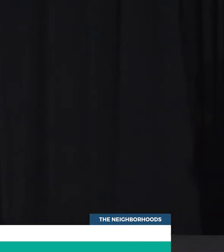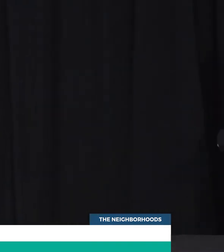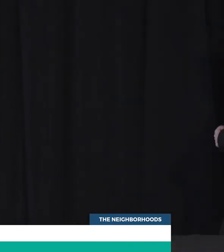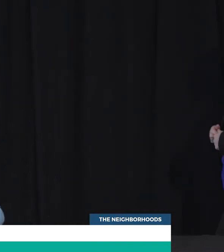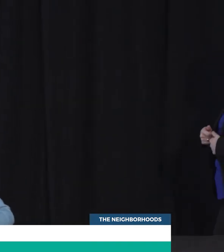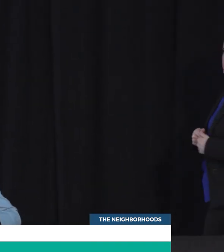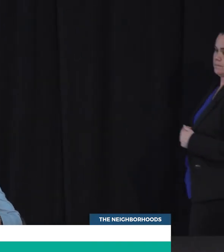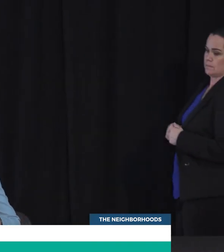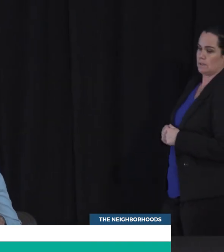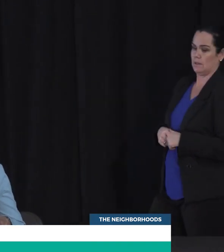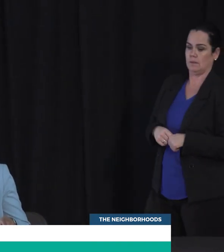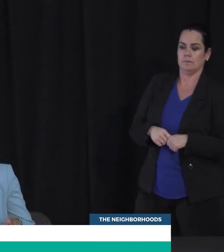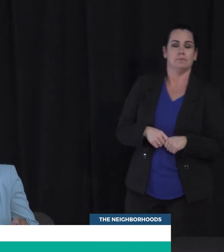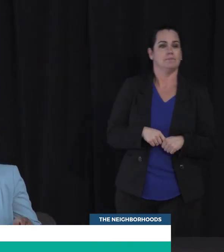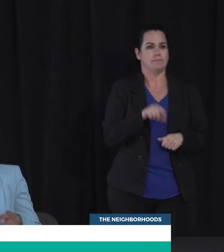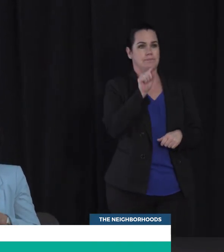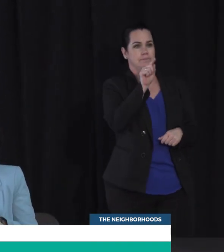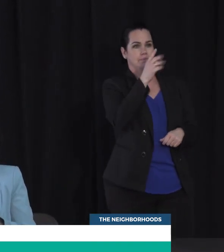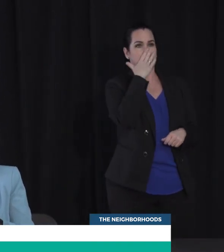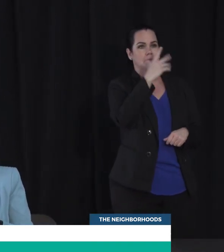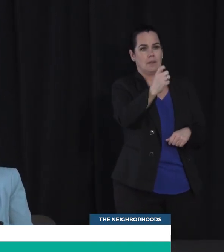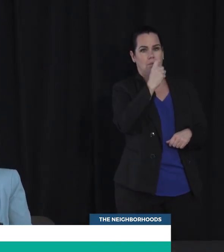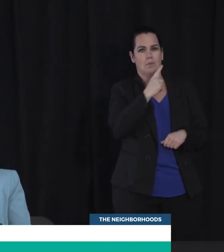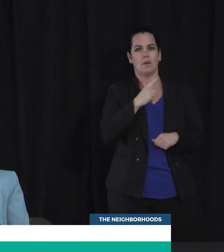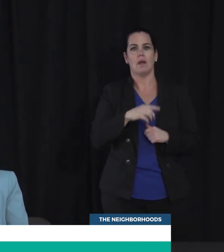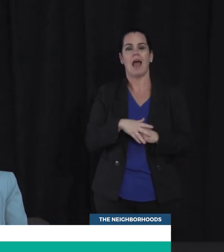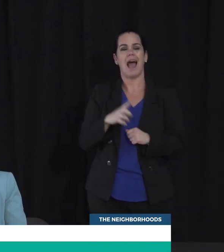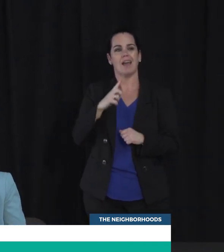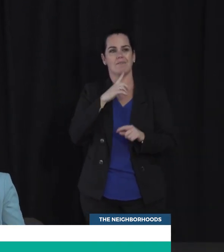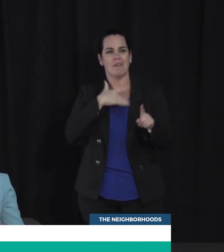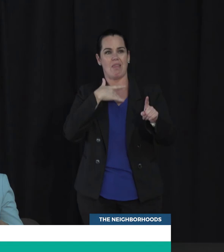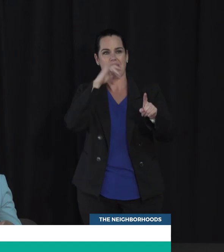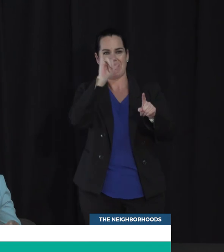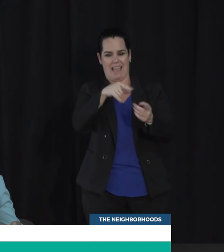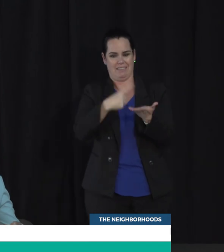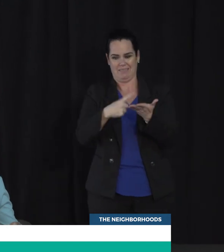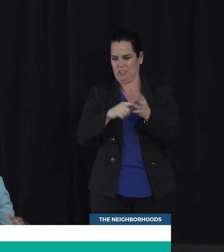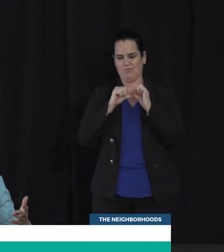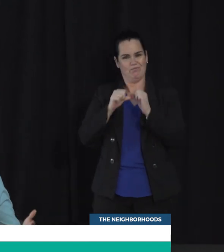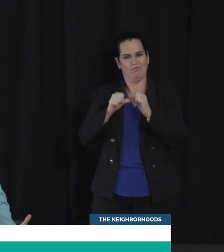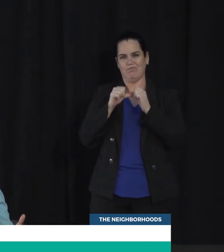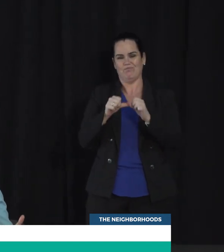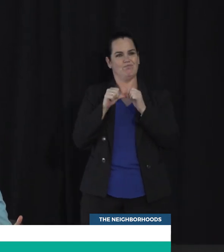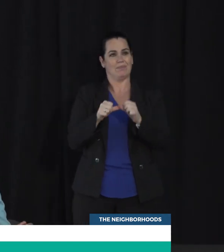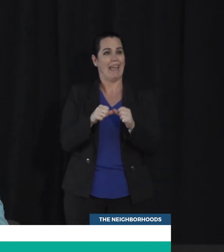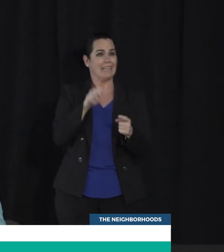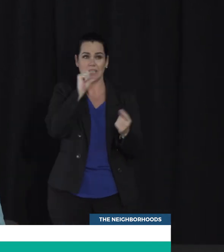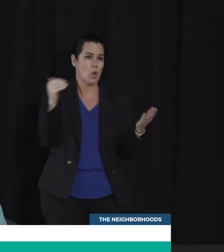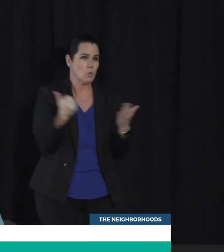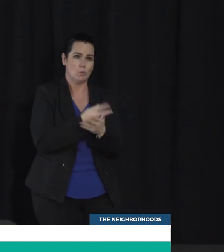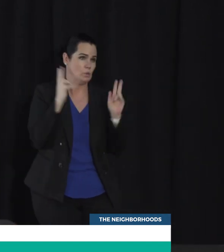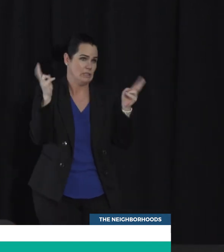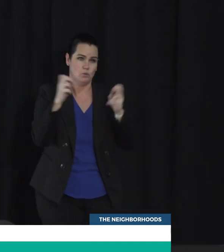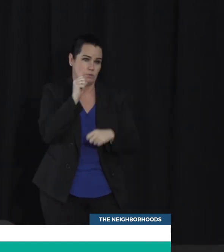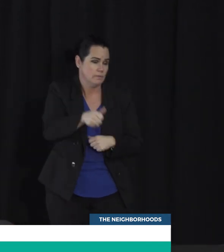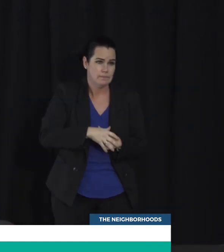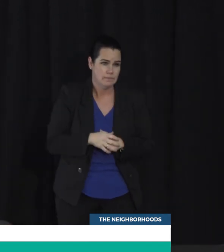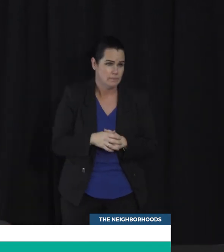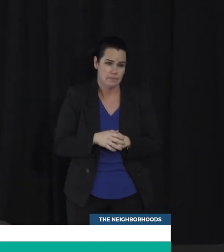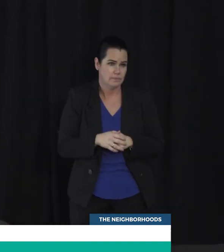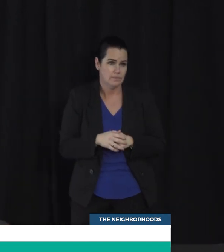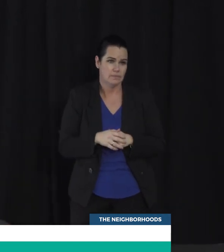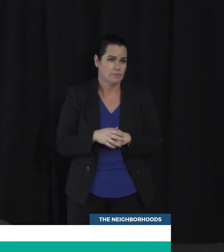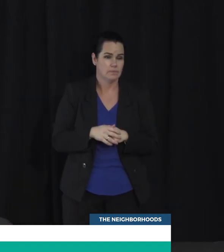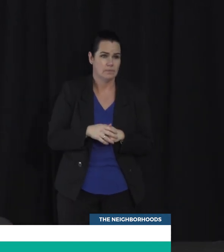Thank you for the question. So I think this is an ongoing discussion. As the mayor mentioned, this is nothing new and that we have a city